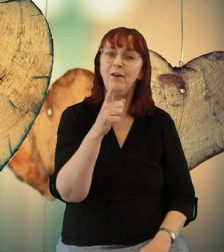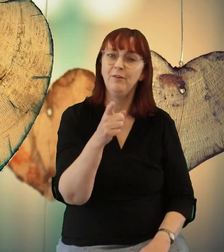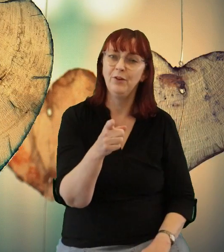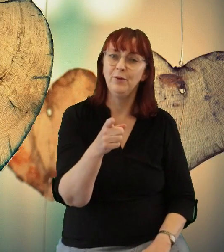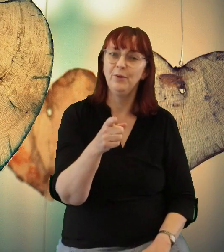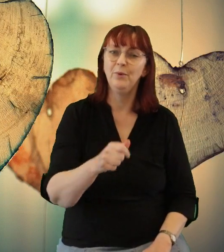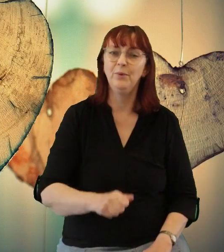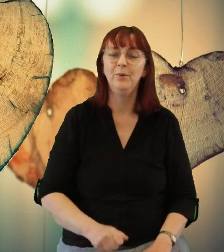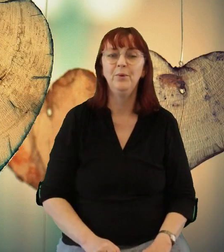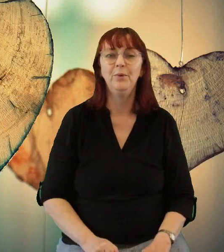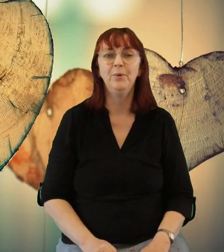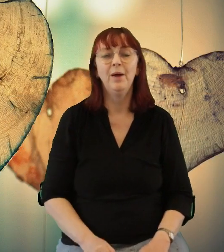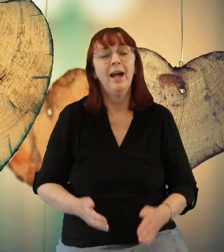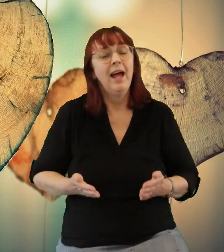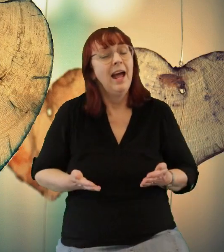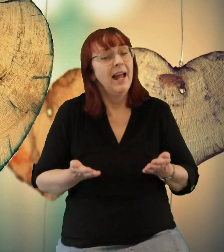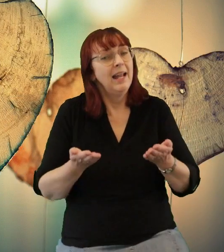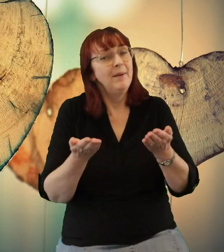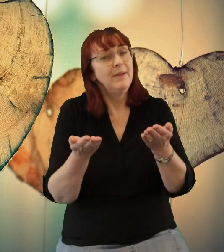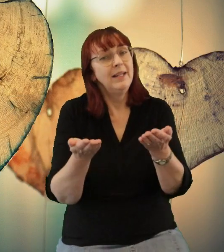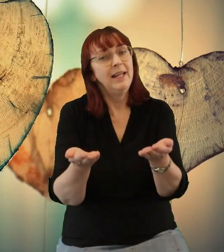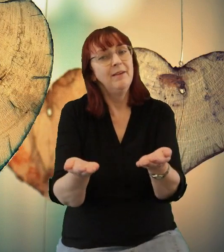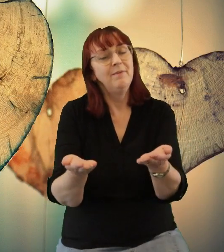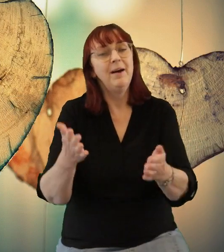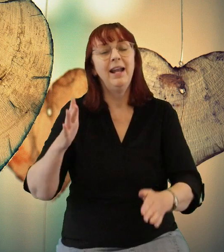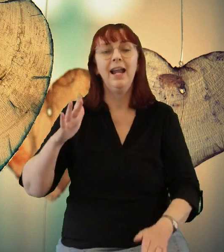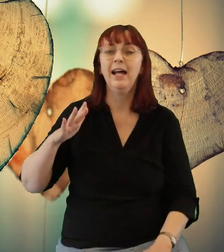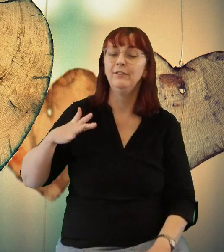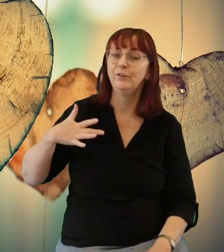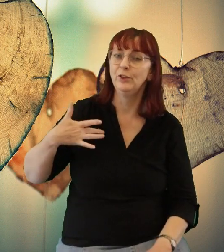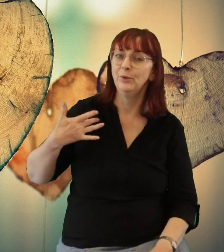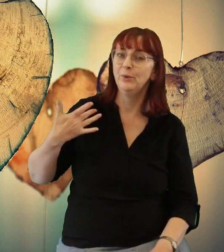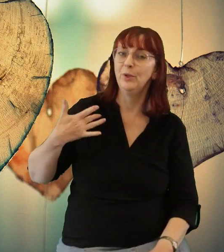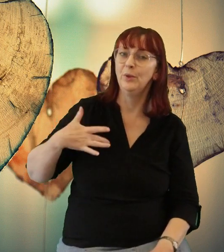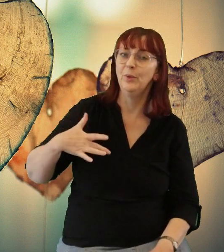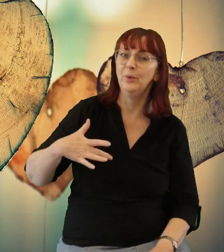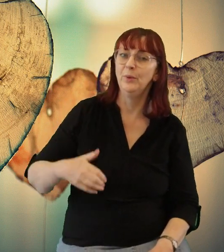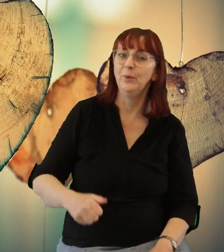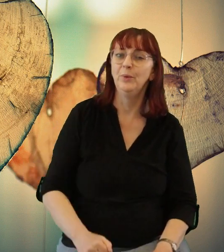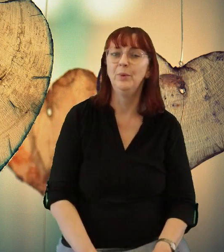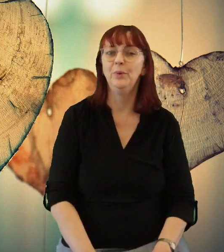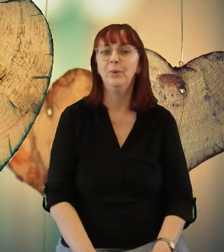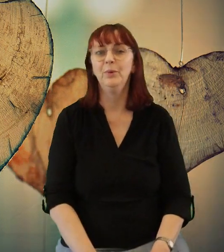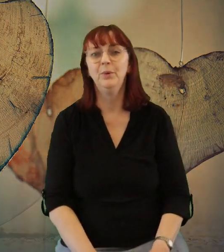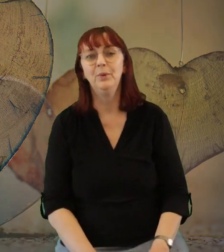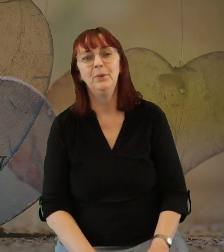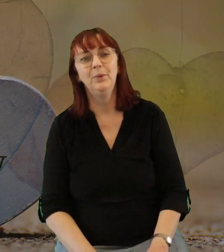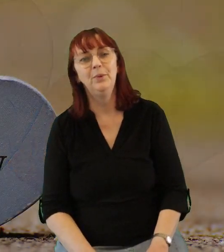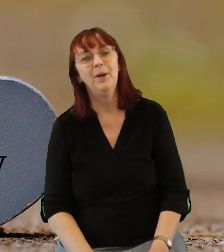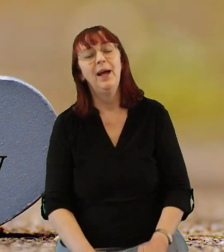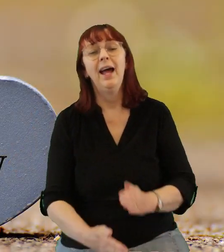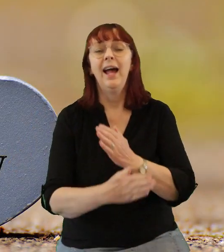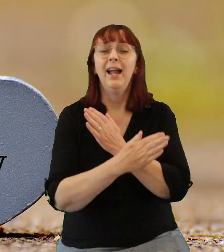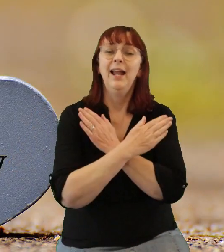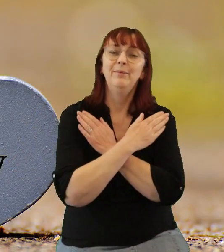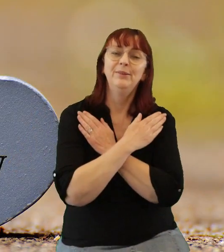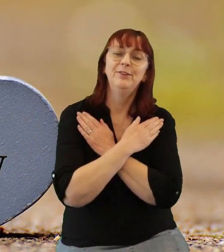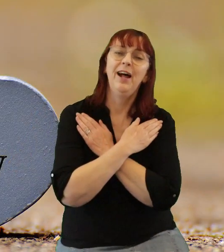you, let me give my life to you, let me